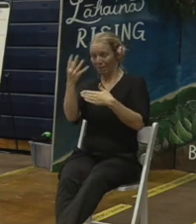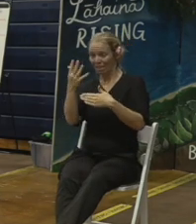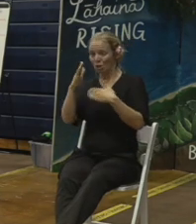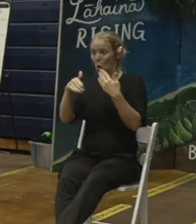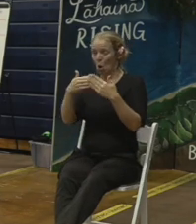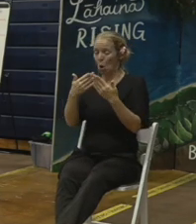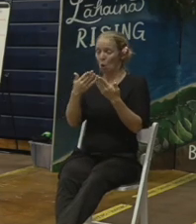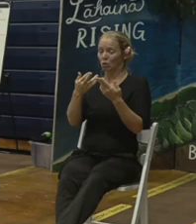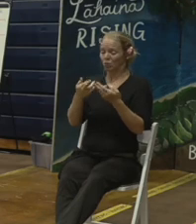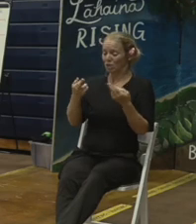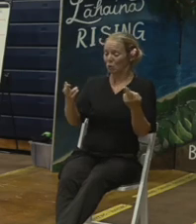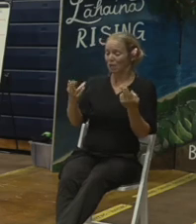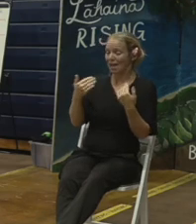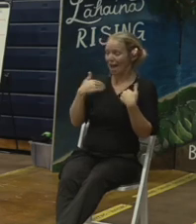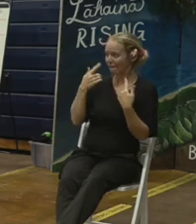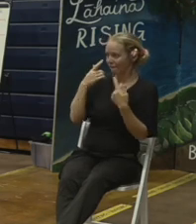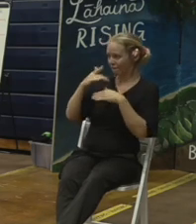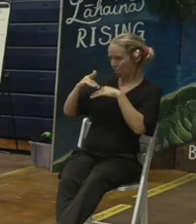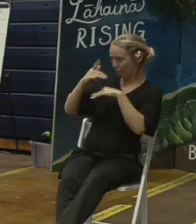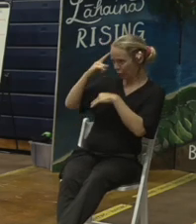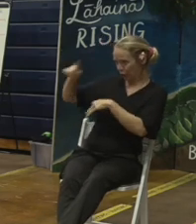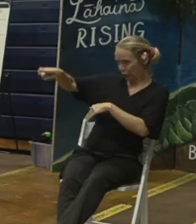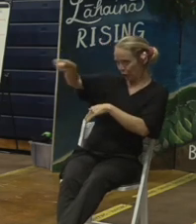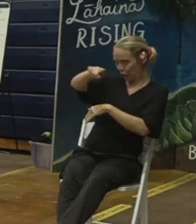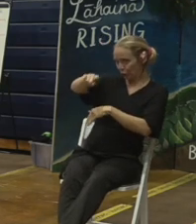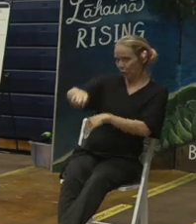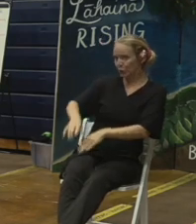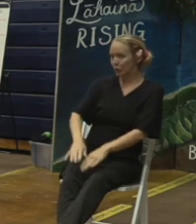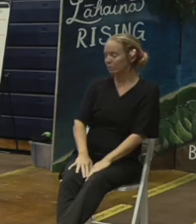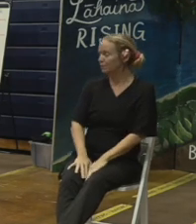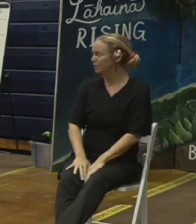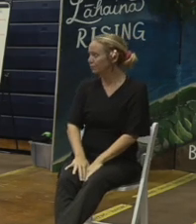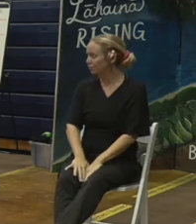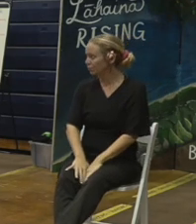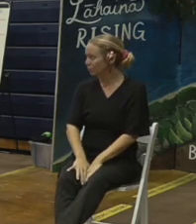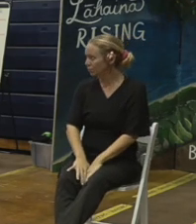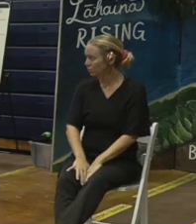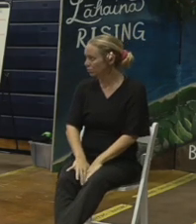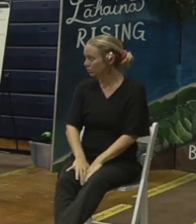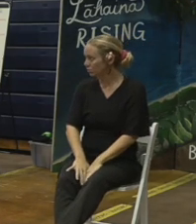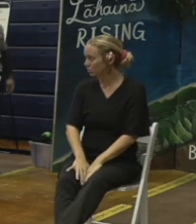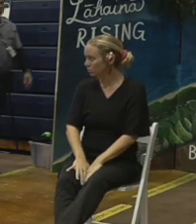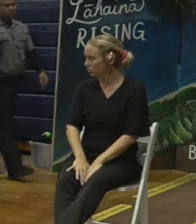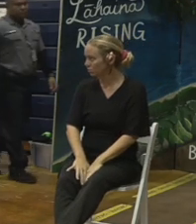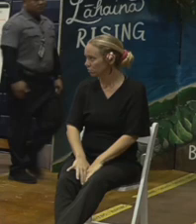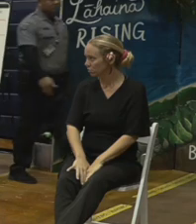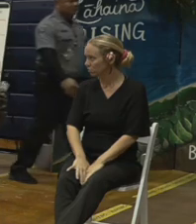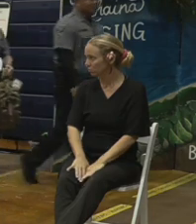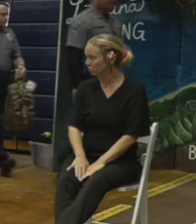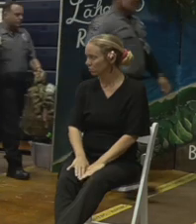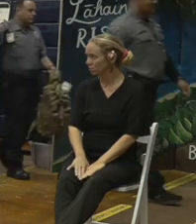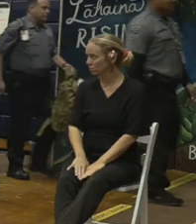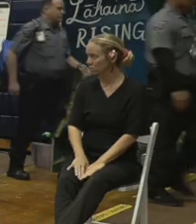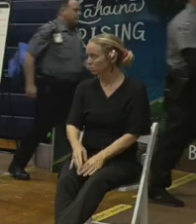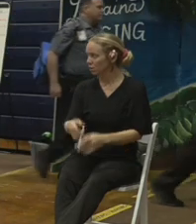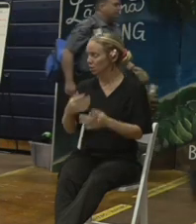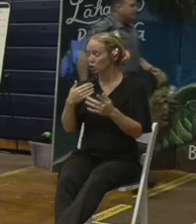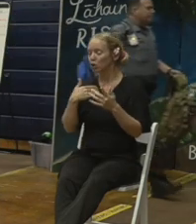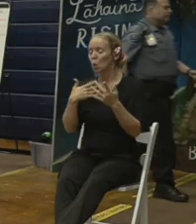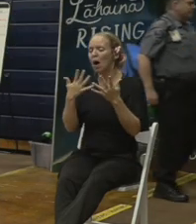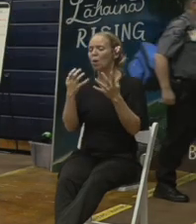so what I came up here today was you actually try to put some context into solutions